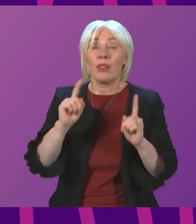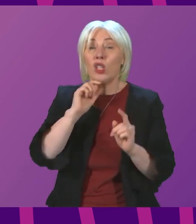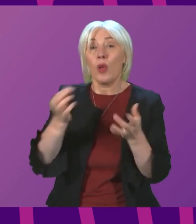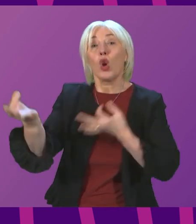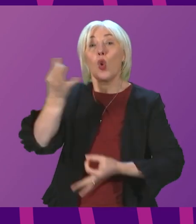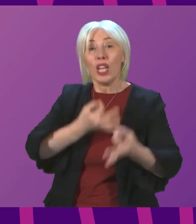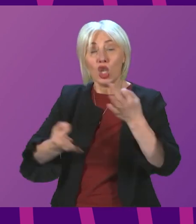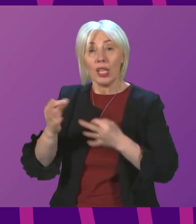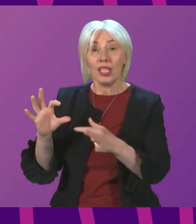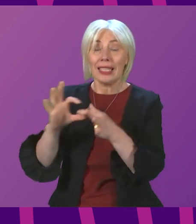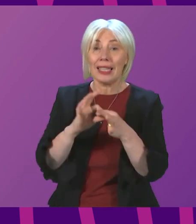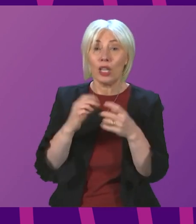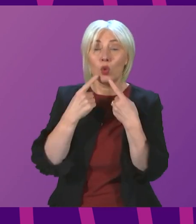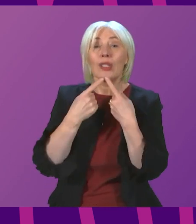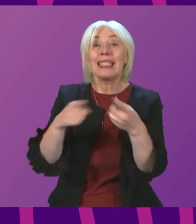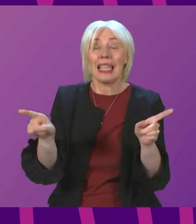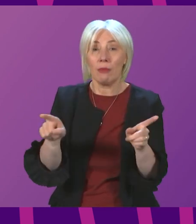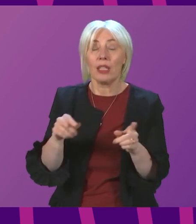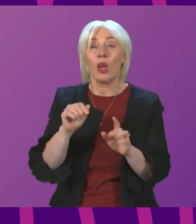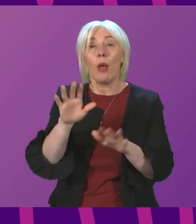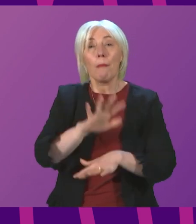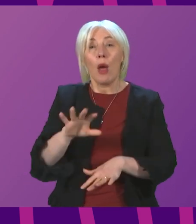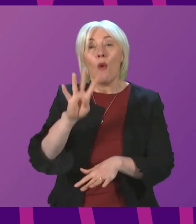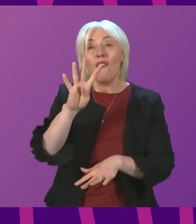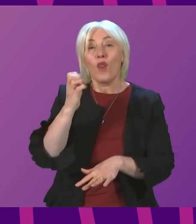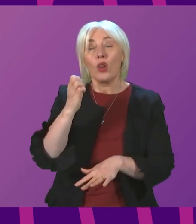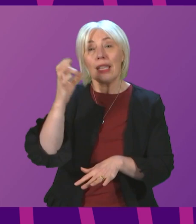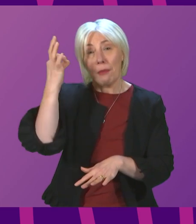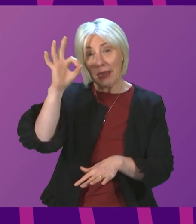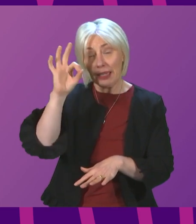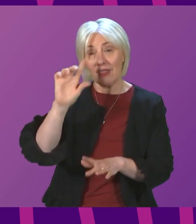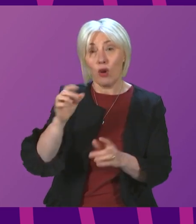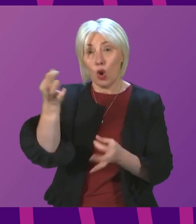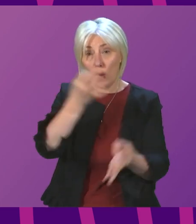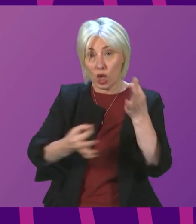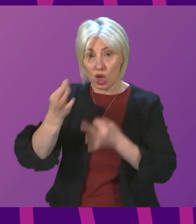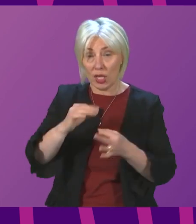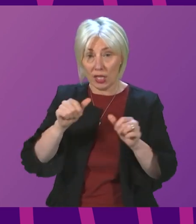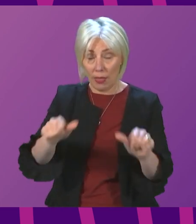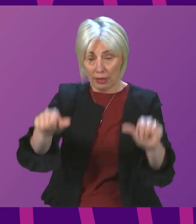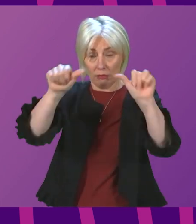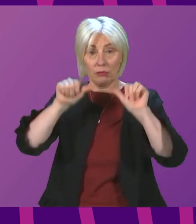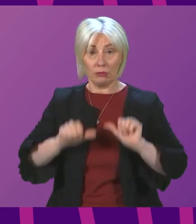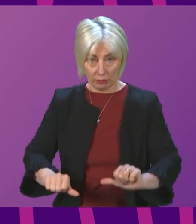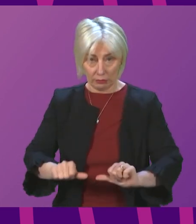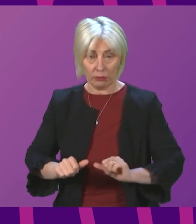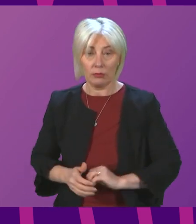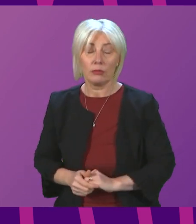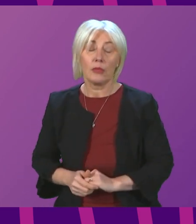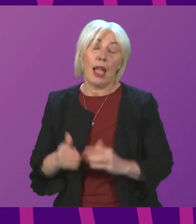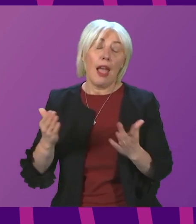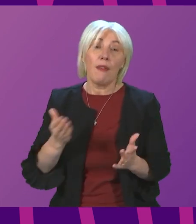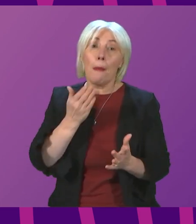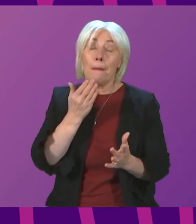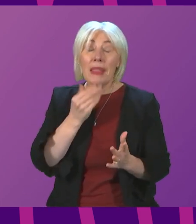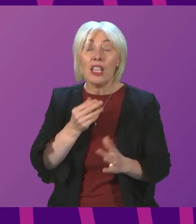questions on the issues raised in her statement. I intend to allow around 40 minutes for questions, after which we will move on to the next item of business. I would be grateful